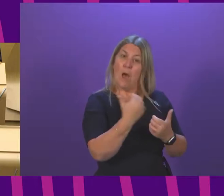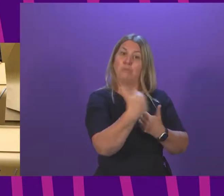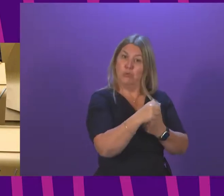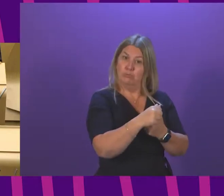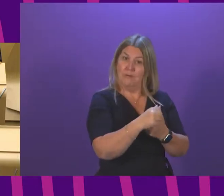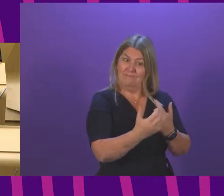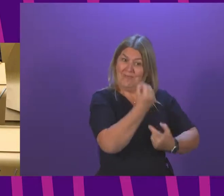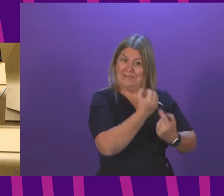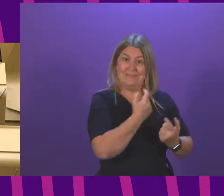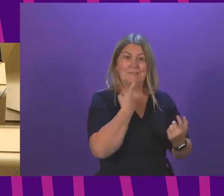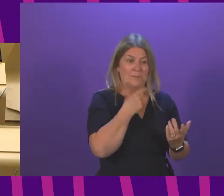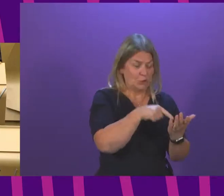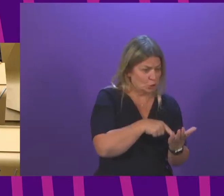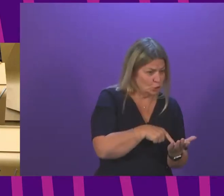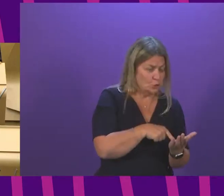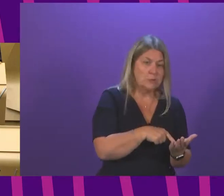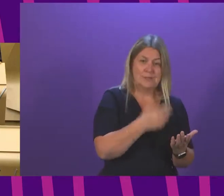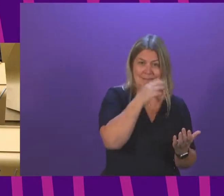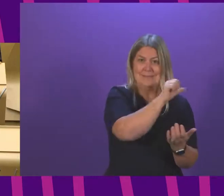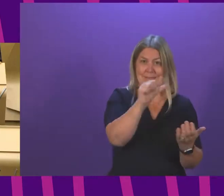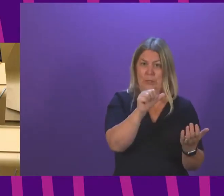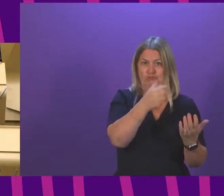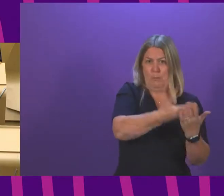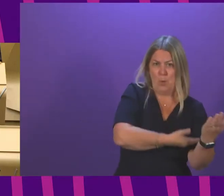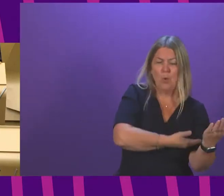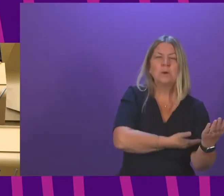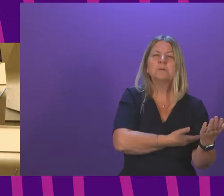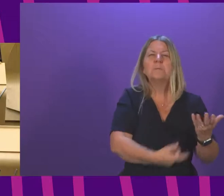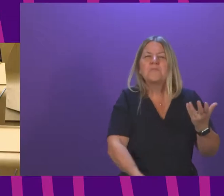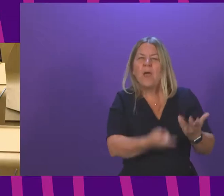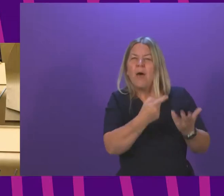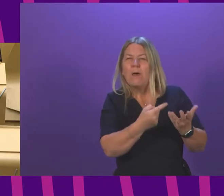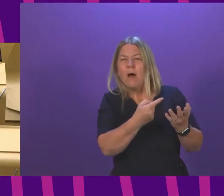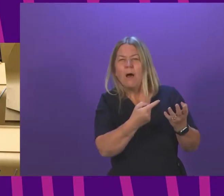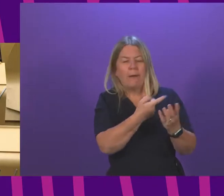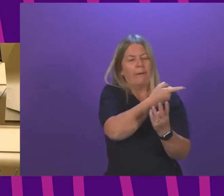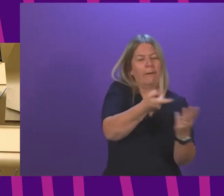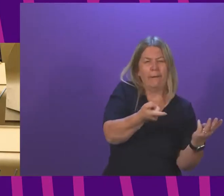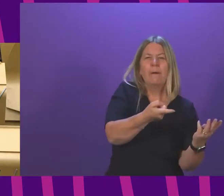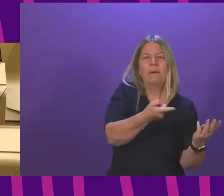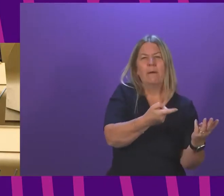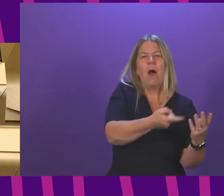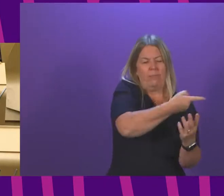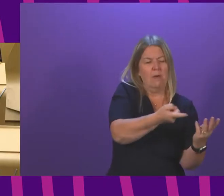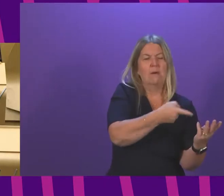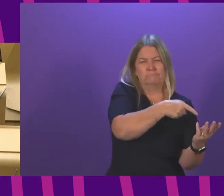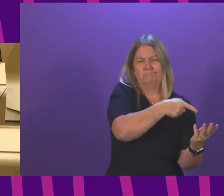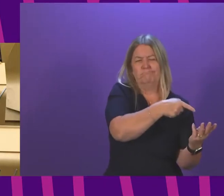this is the sixth report. The other case studies are focused on the